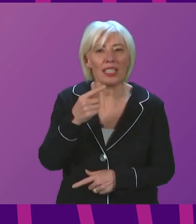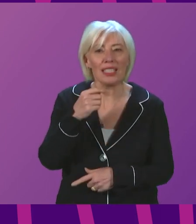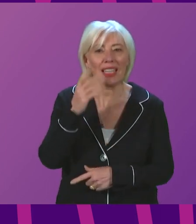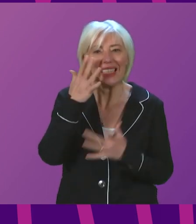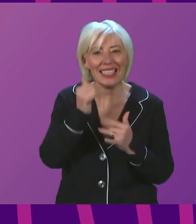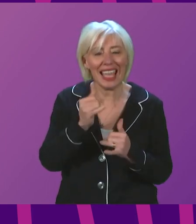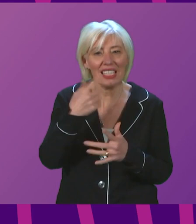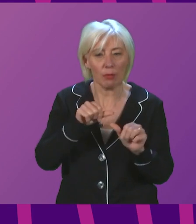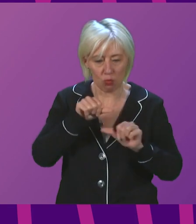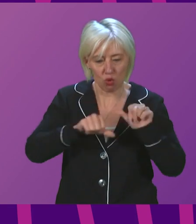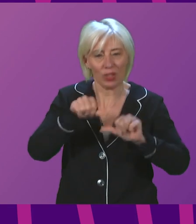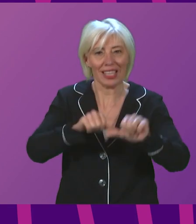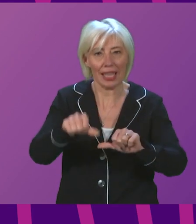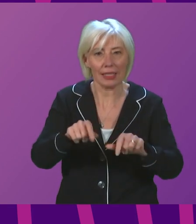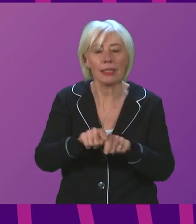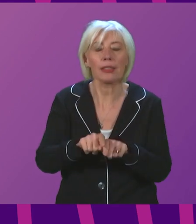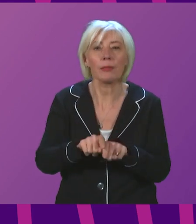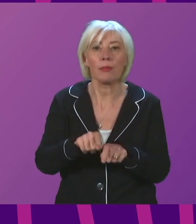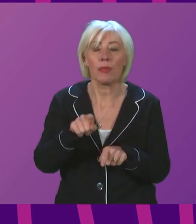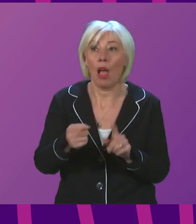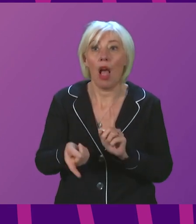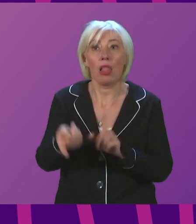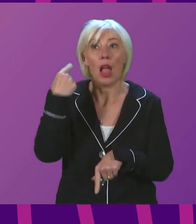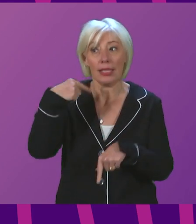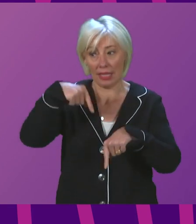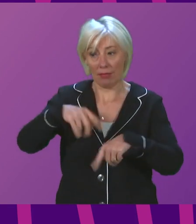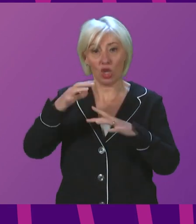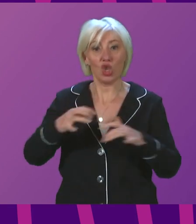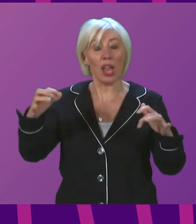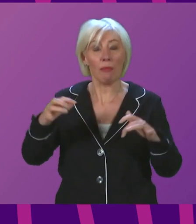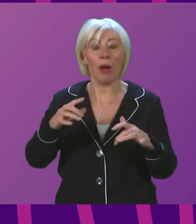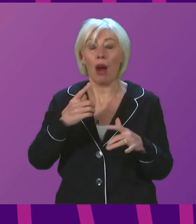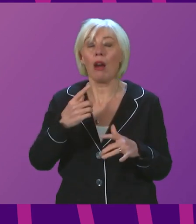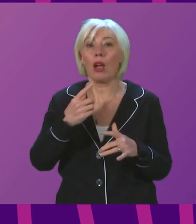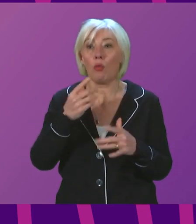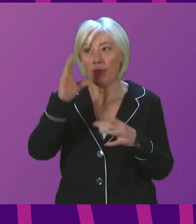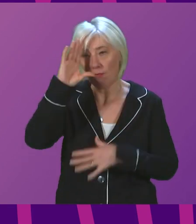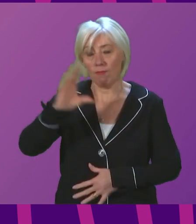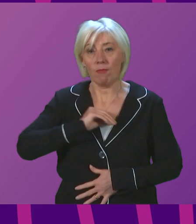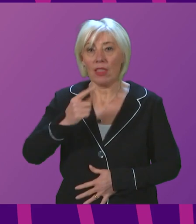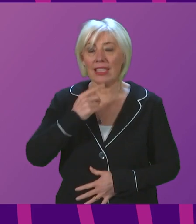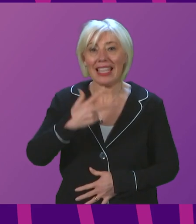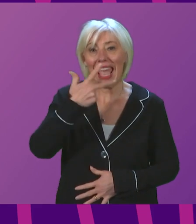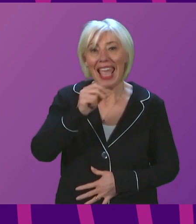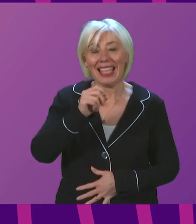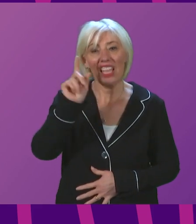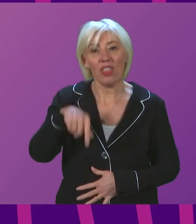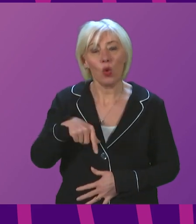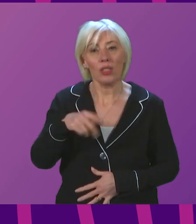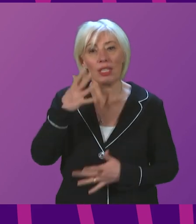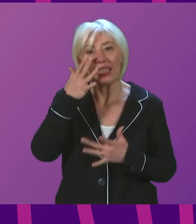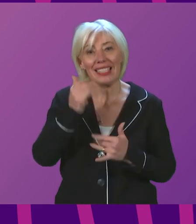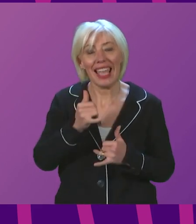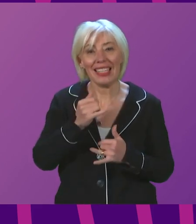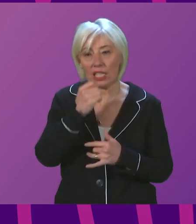processed. Now, the last time this Chamber was updated, our national capacity stood at just 80,000 tests a day.